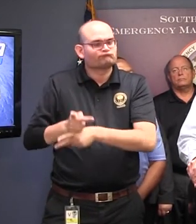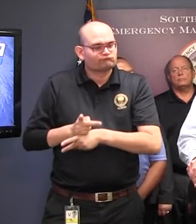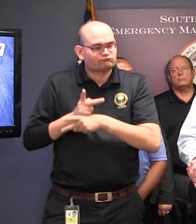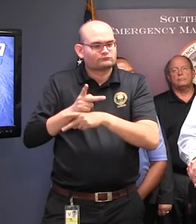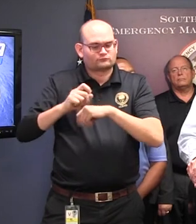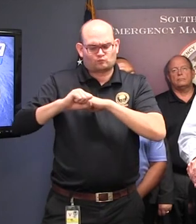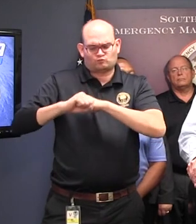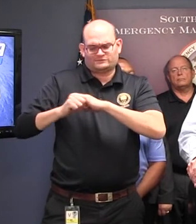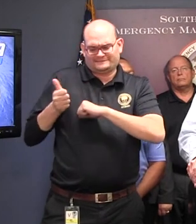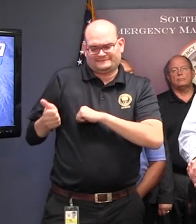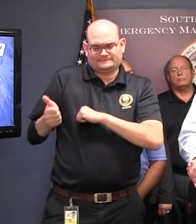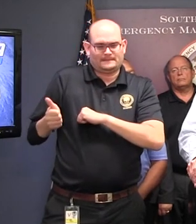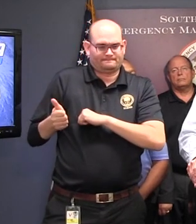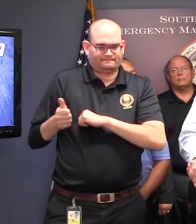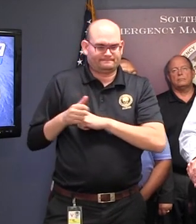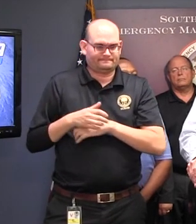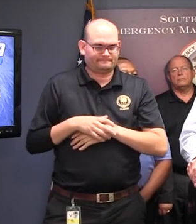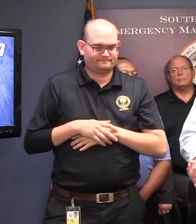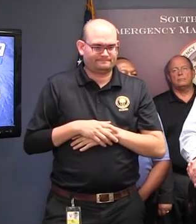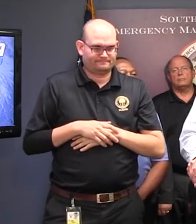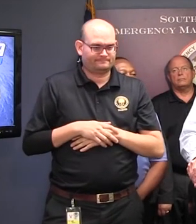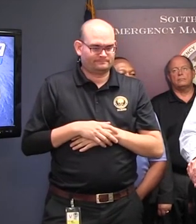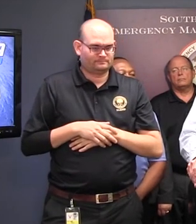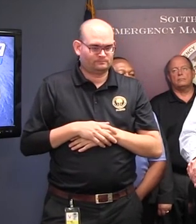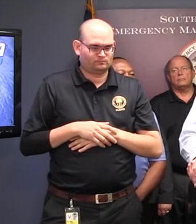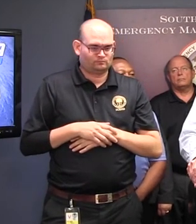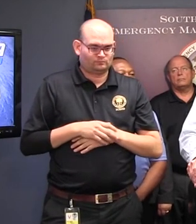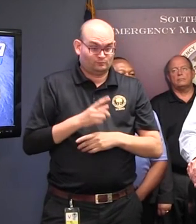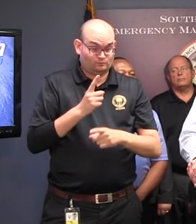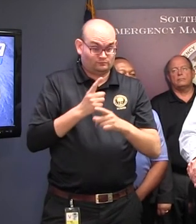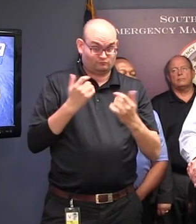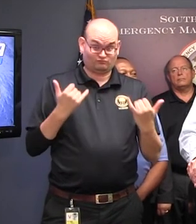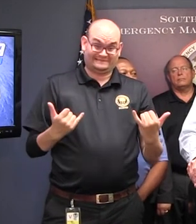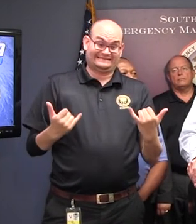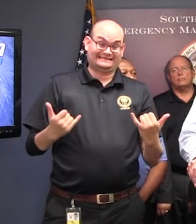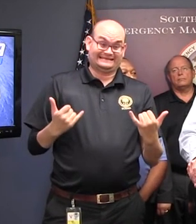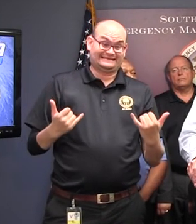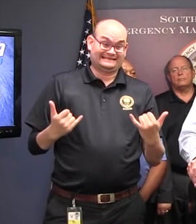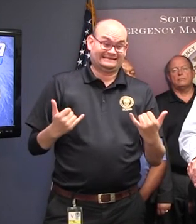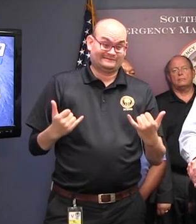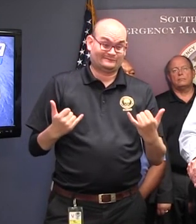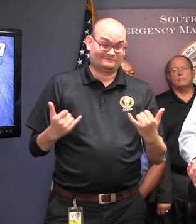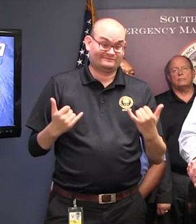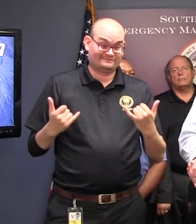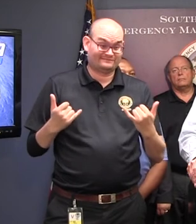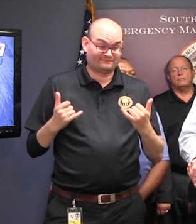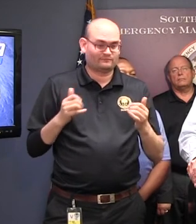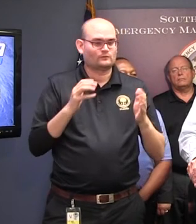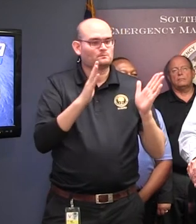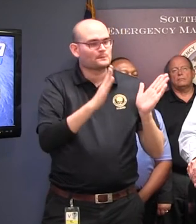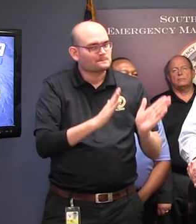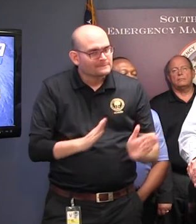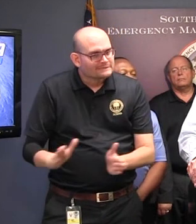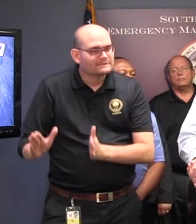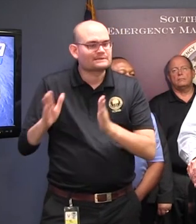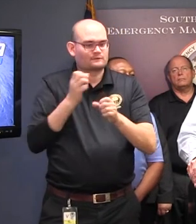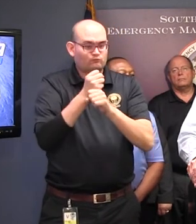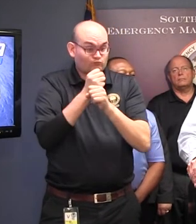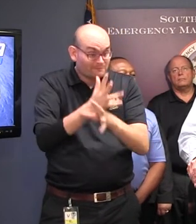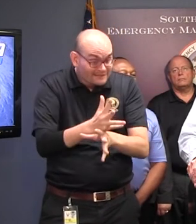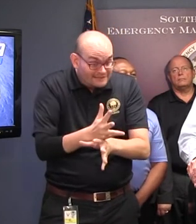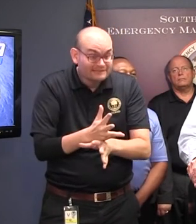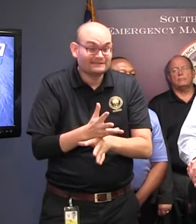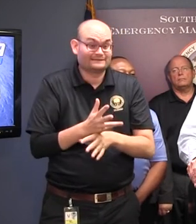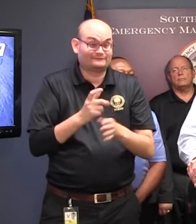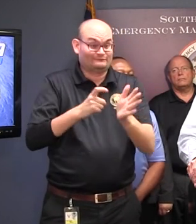themselves. And as it stands now, we're urging them to be prepared for an evacuation order at